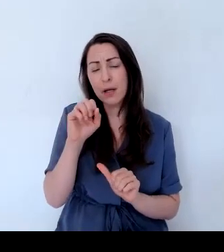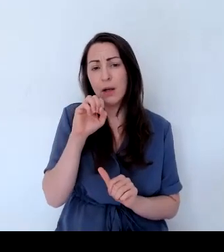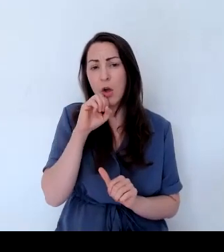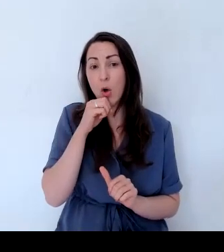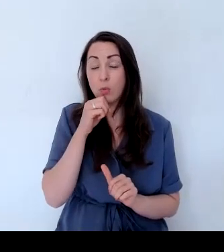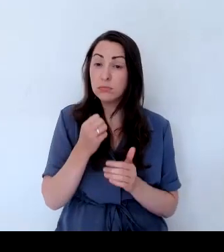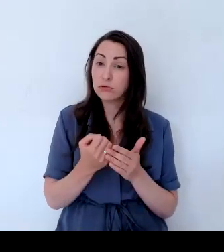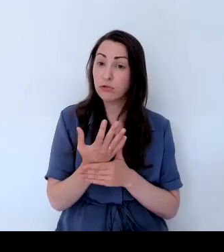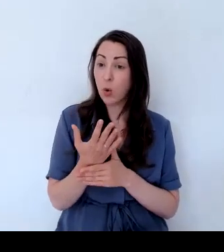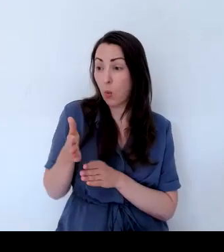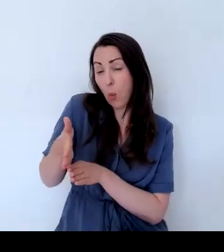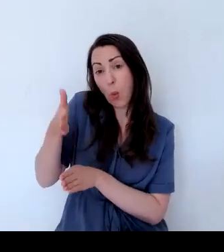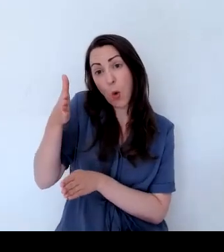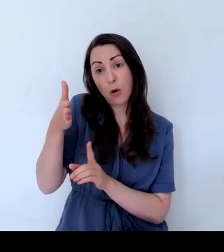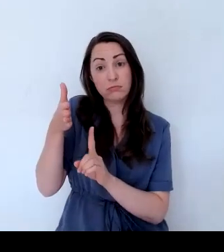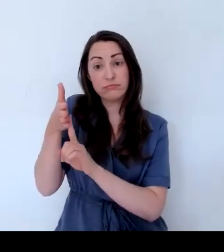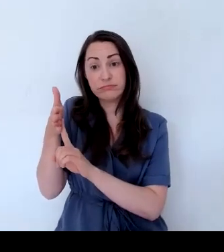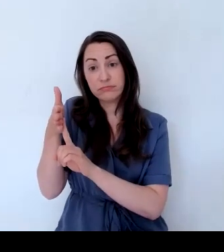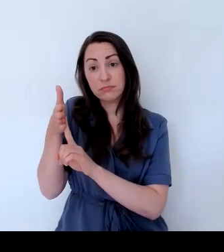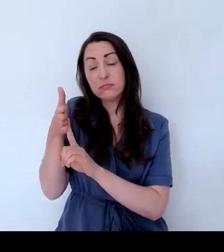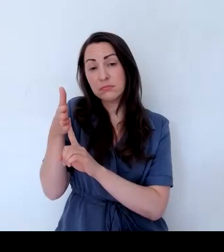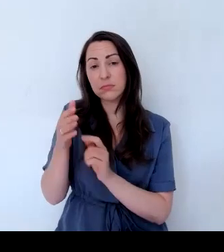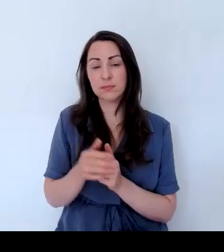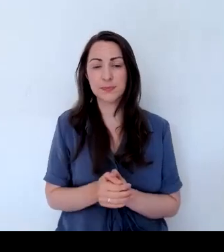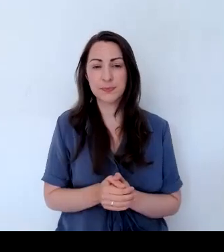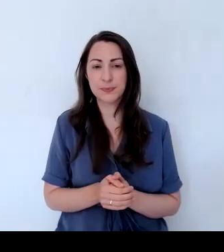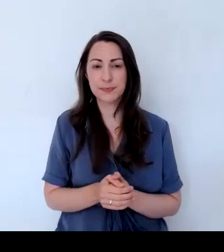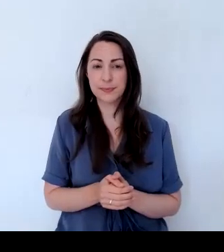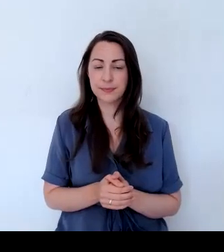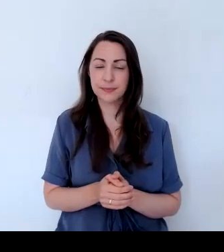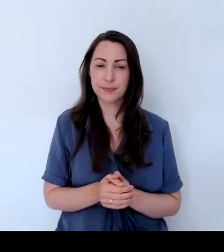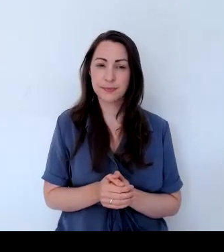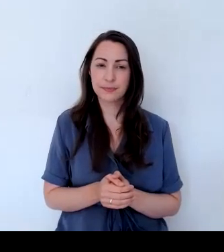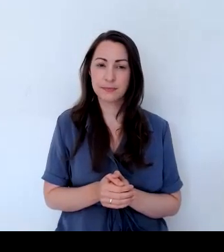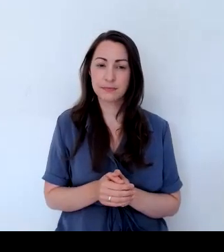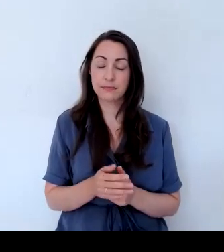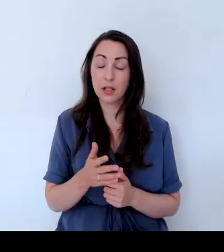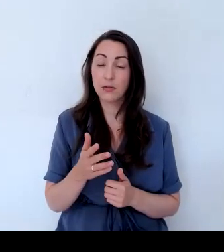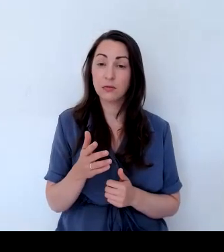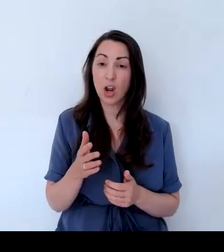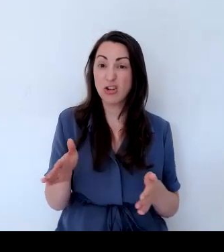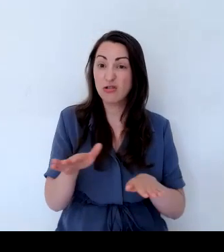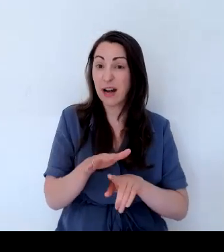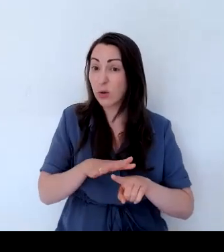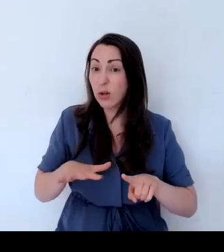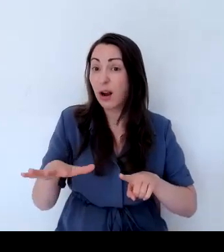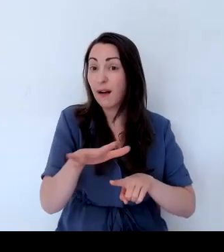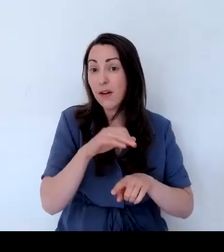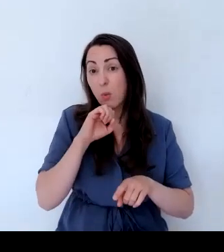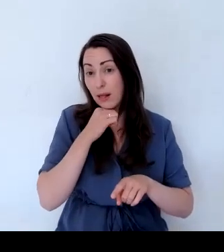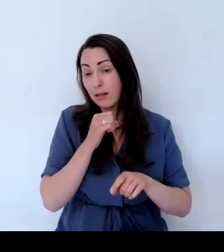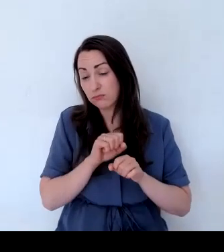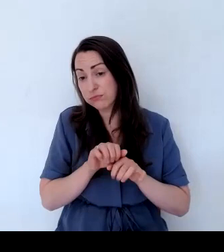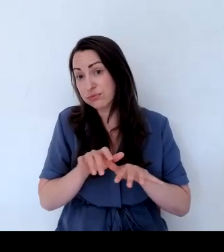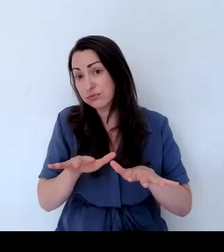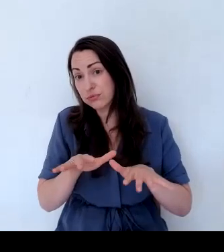against the wall. I'll provide a little bit of ground cover if you need it. Again,